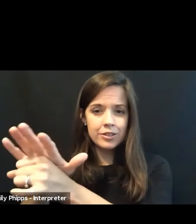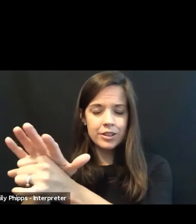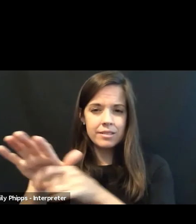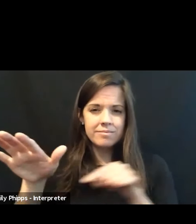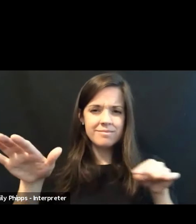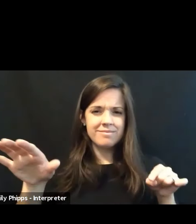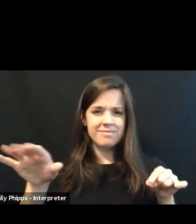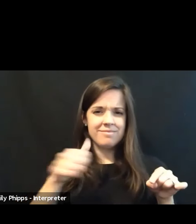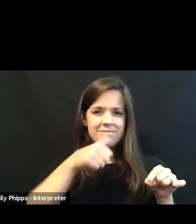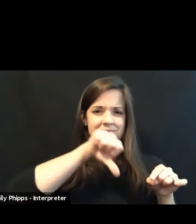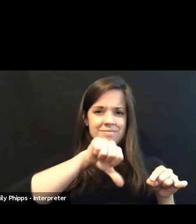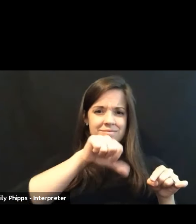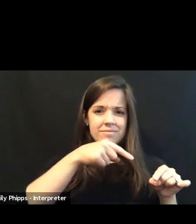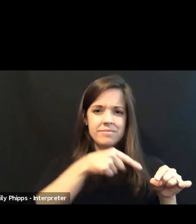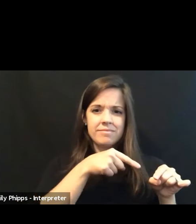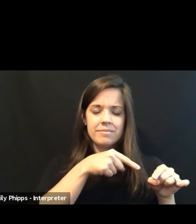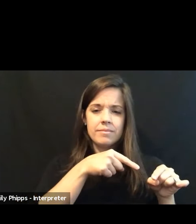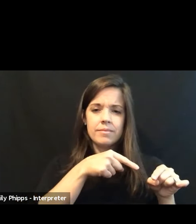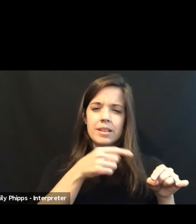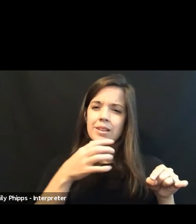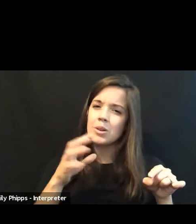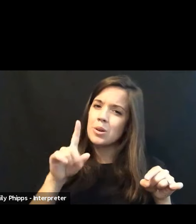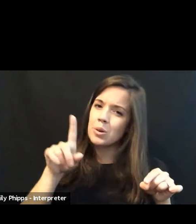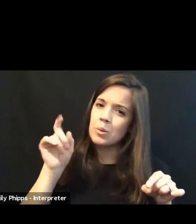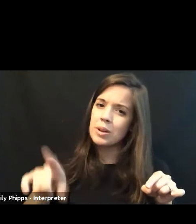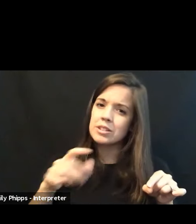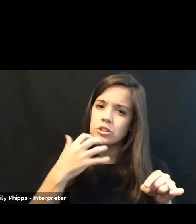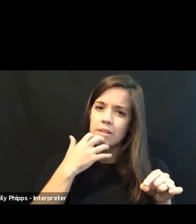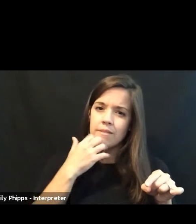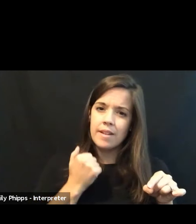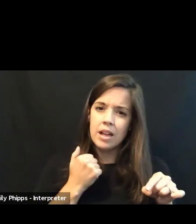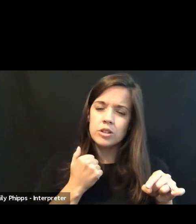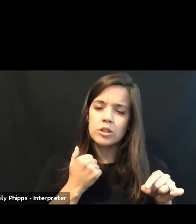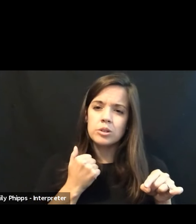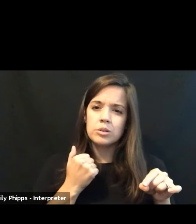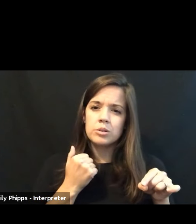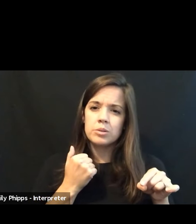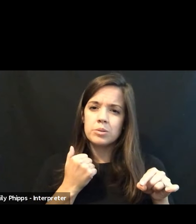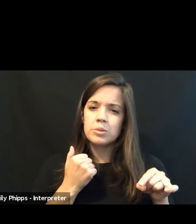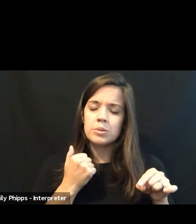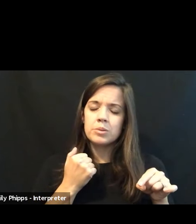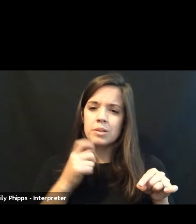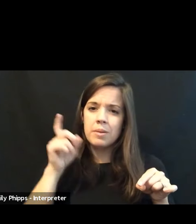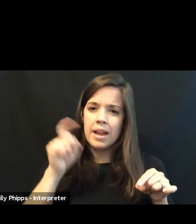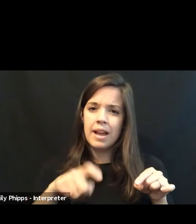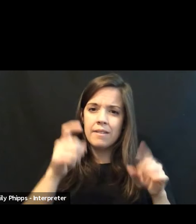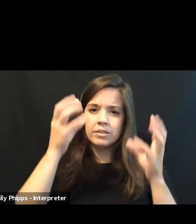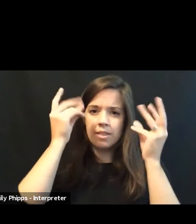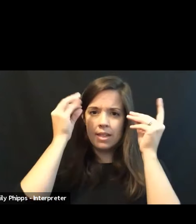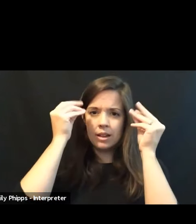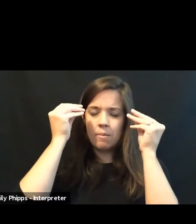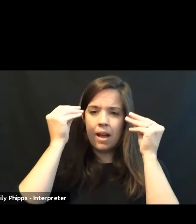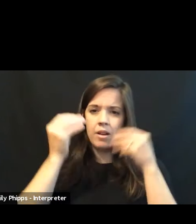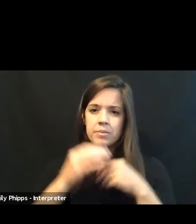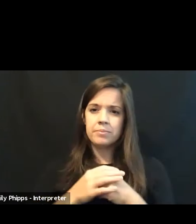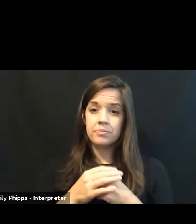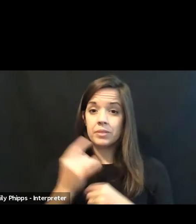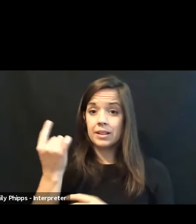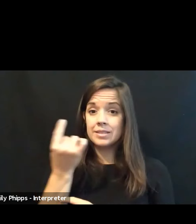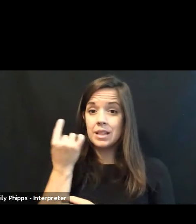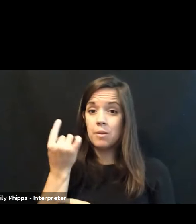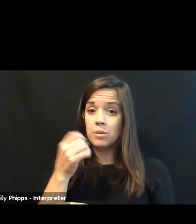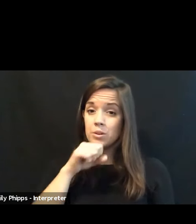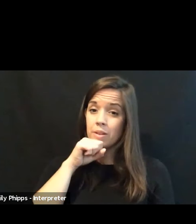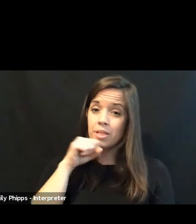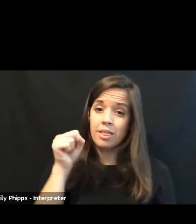wildness